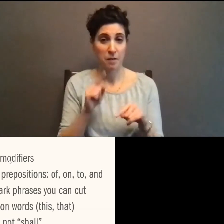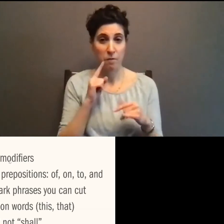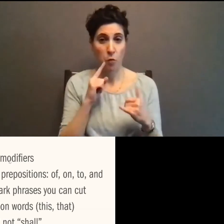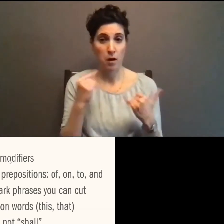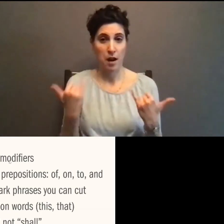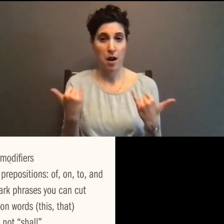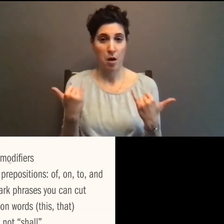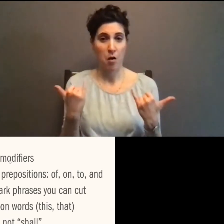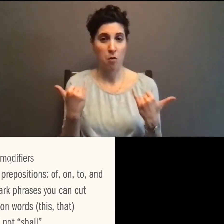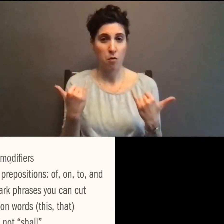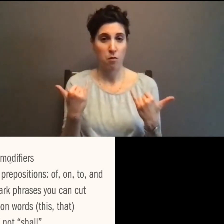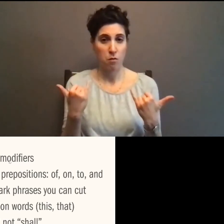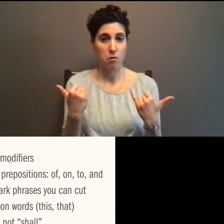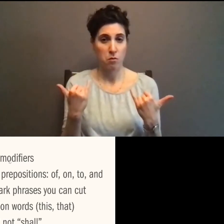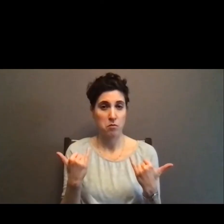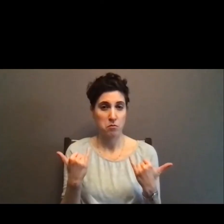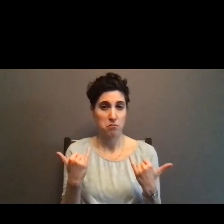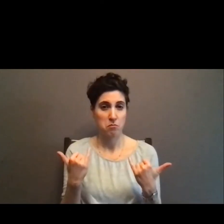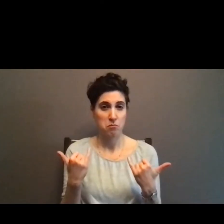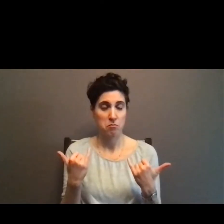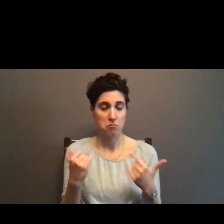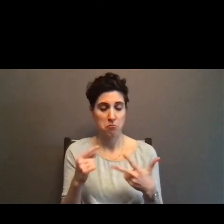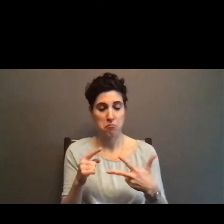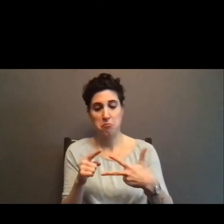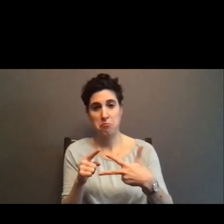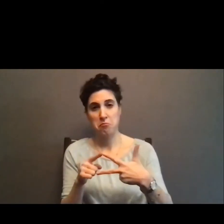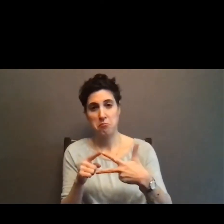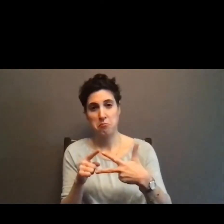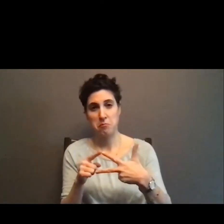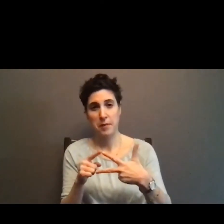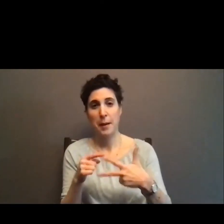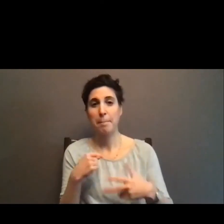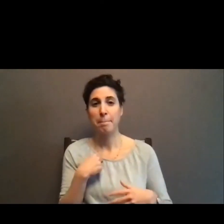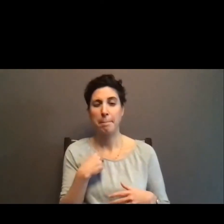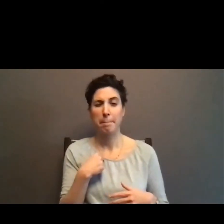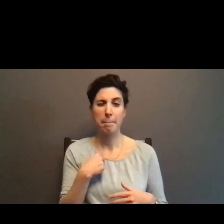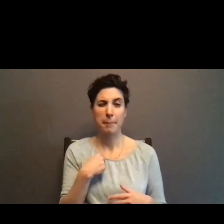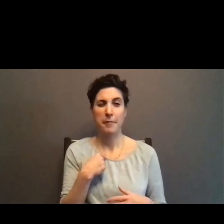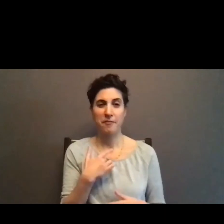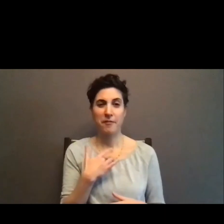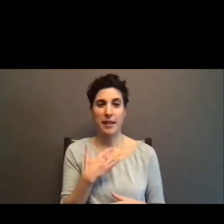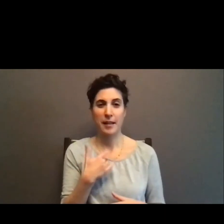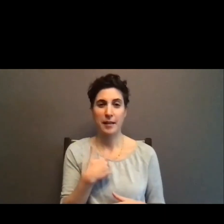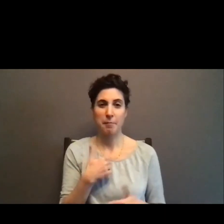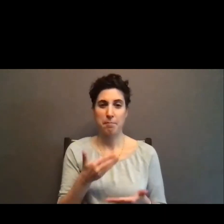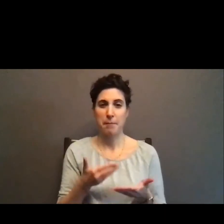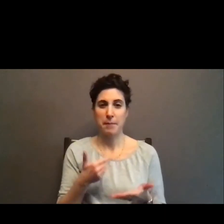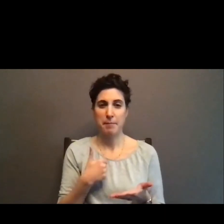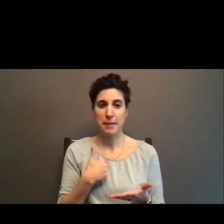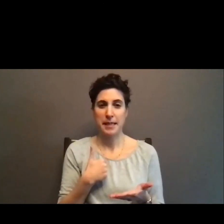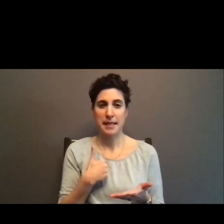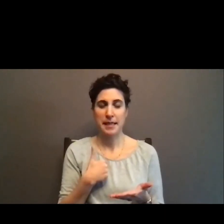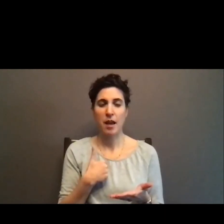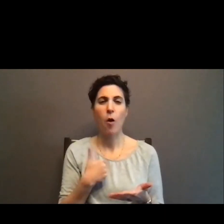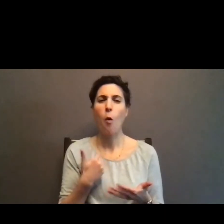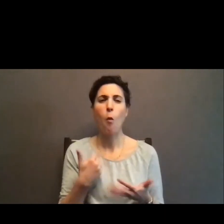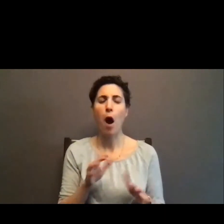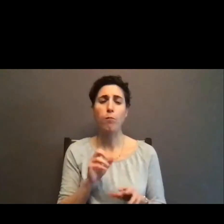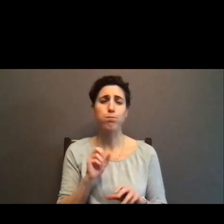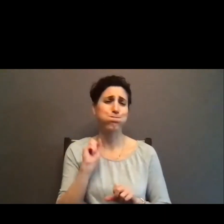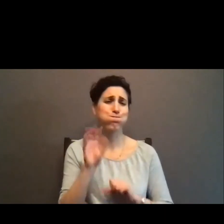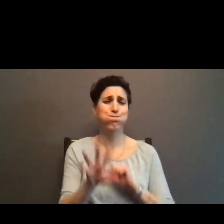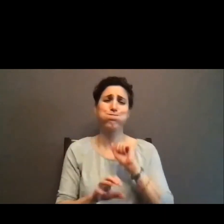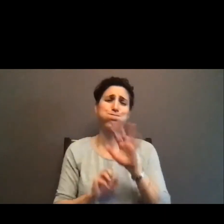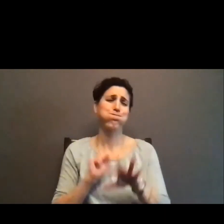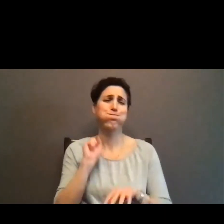section. I think I was a little bit, uh, I didn't want to overwhelm everybody